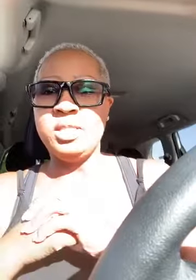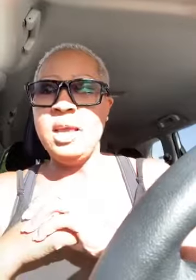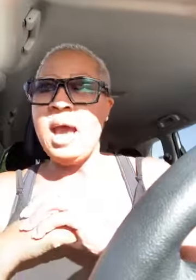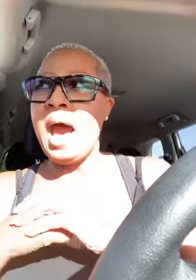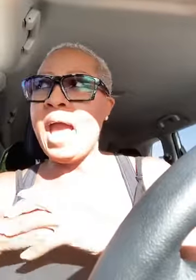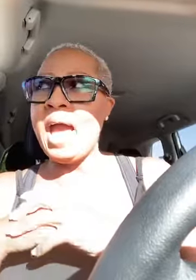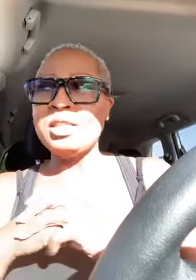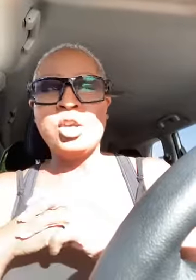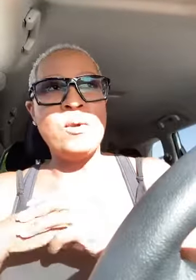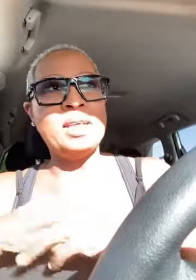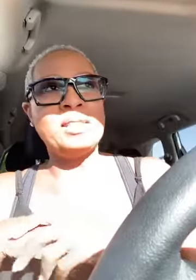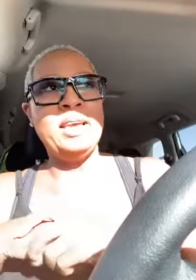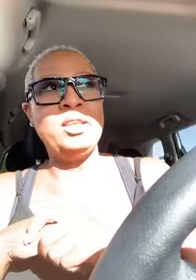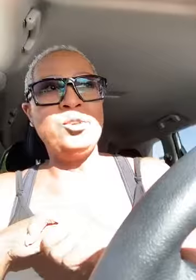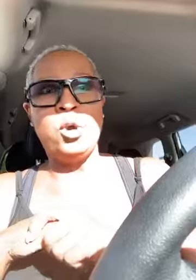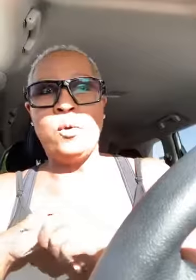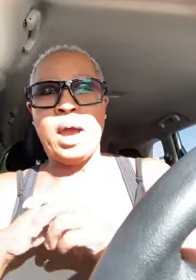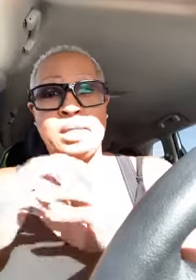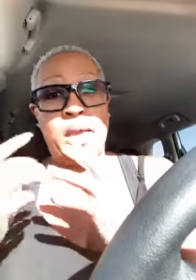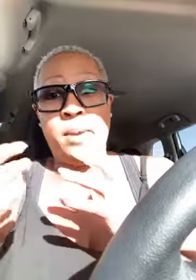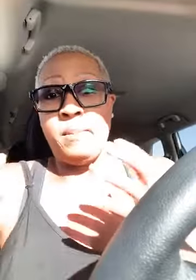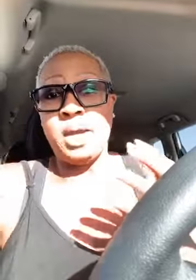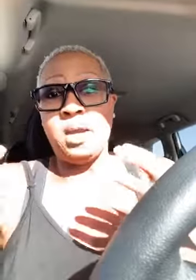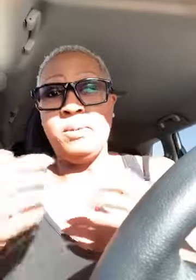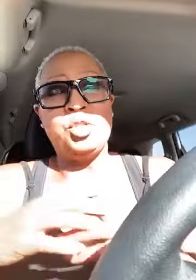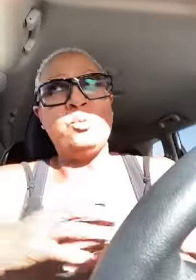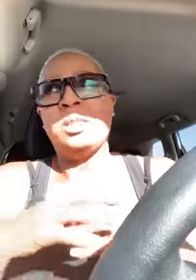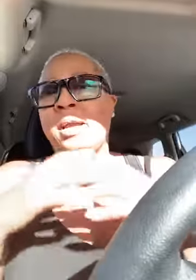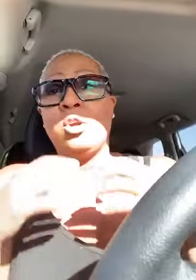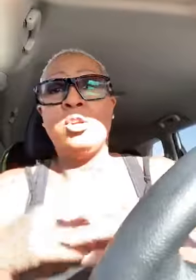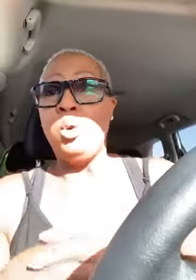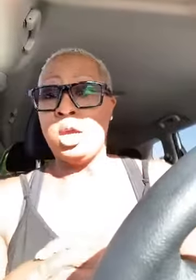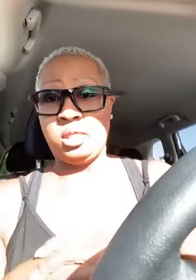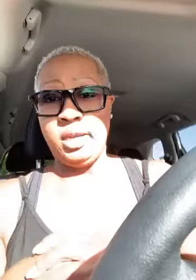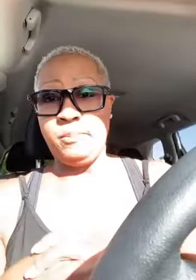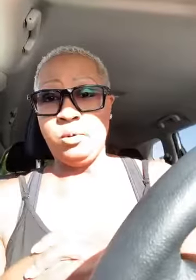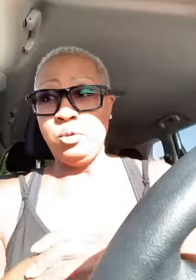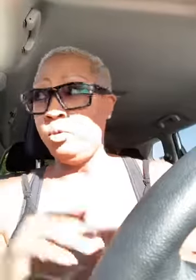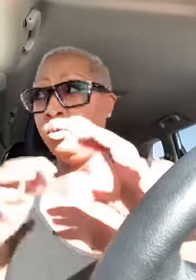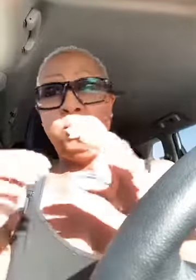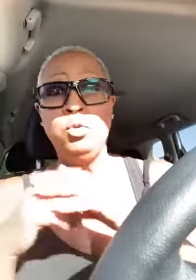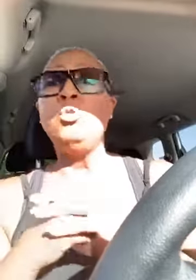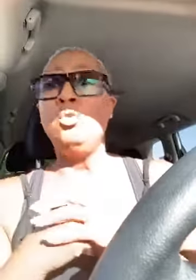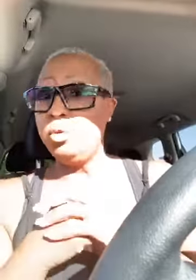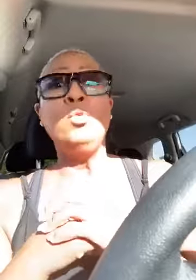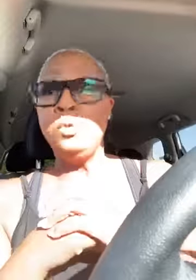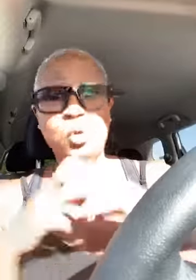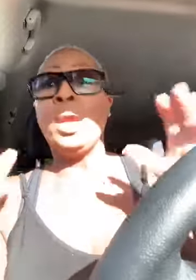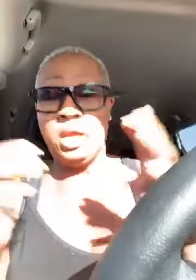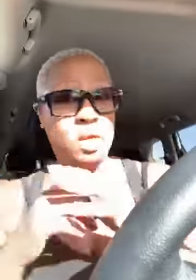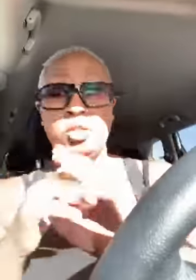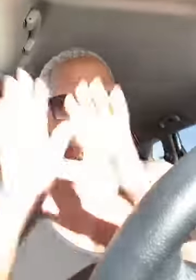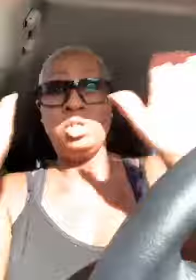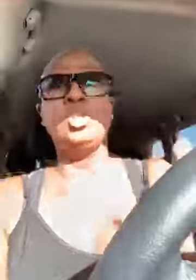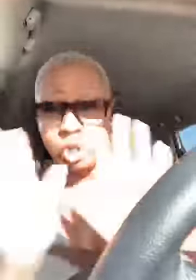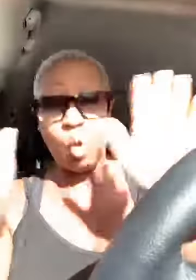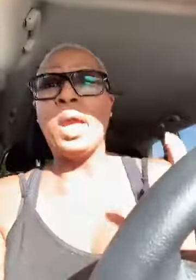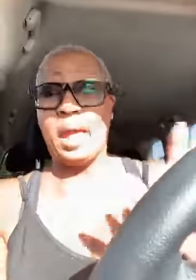i asked her i said you know am i coming she was like girl you are a staple you you you you you you here just just know that